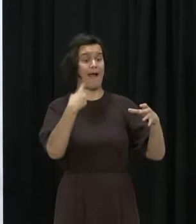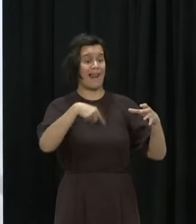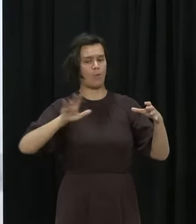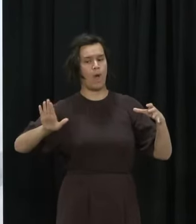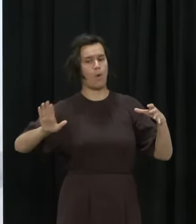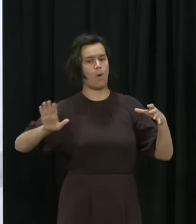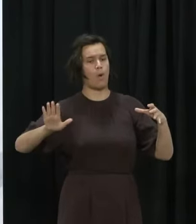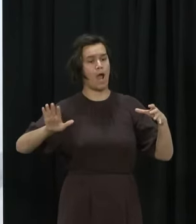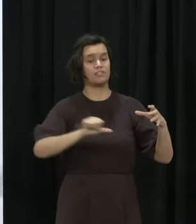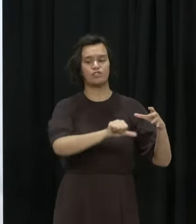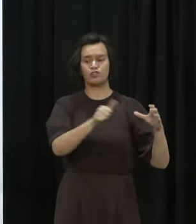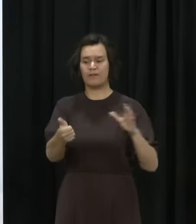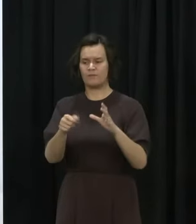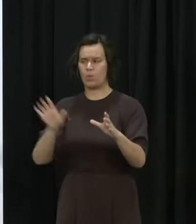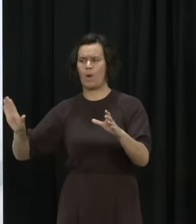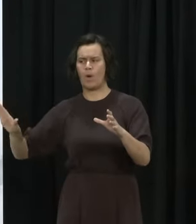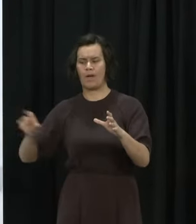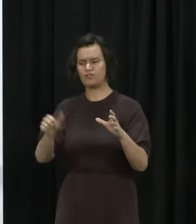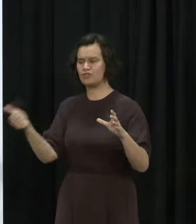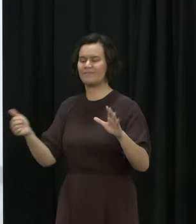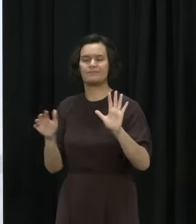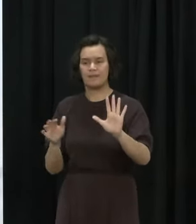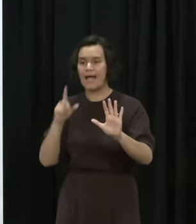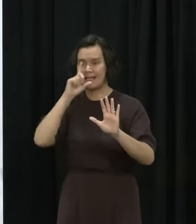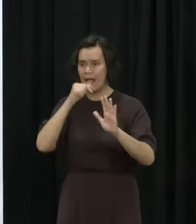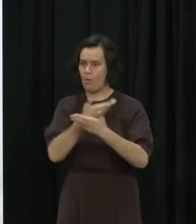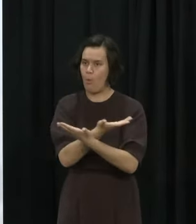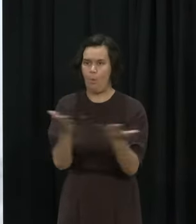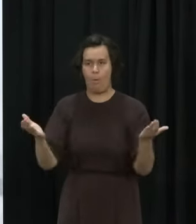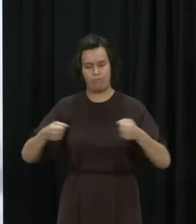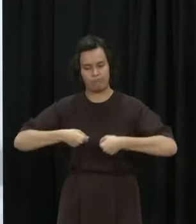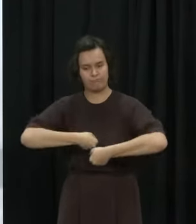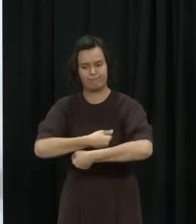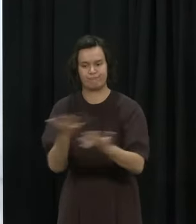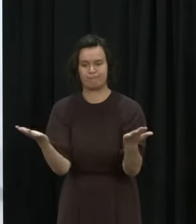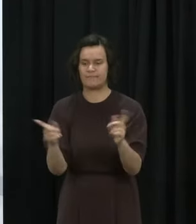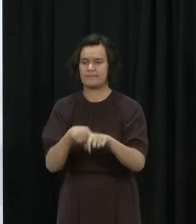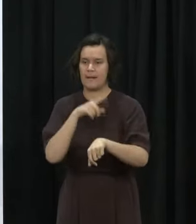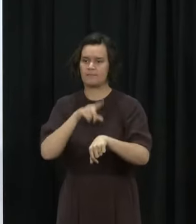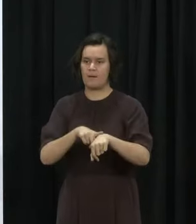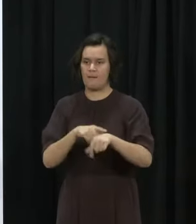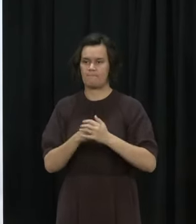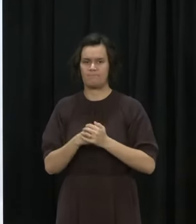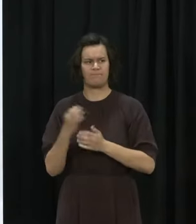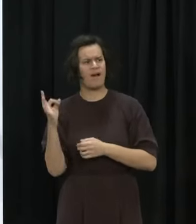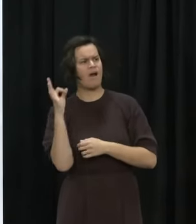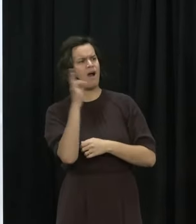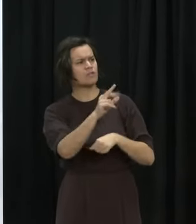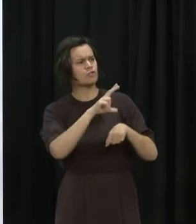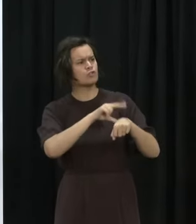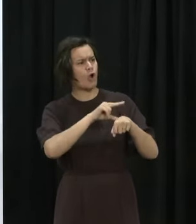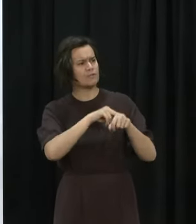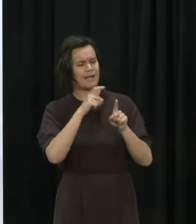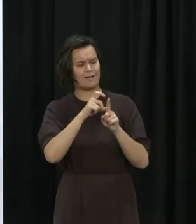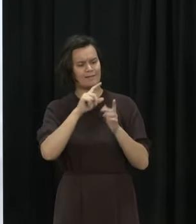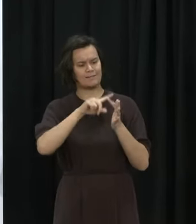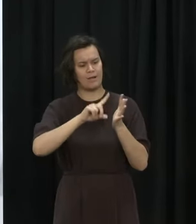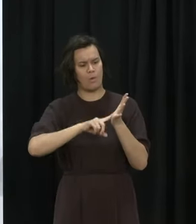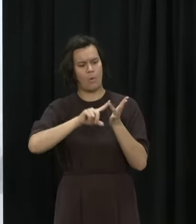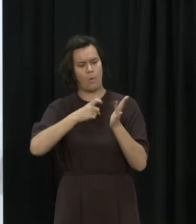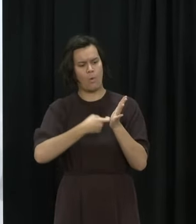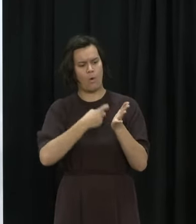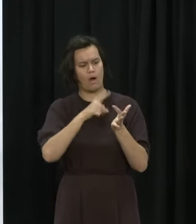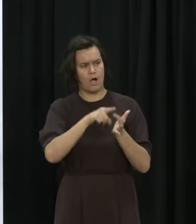and centre right at the very beginning for Dr Delore you're embarking on the vaccination rollout for Tamariki